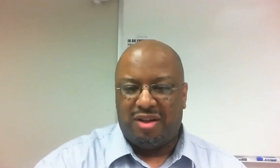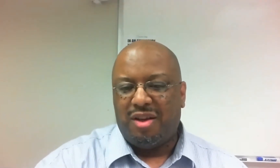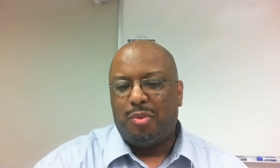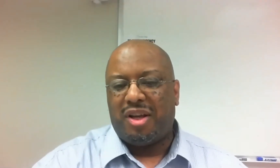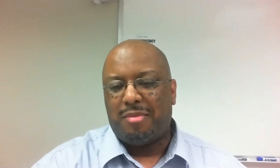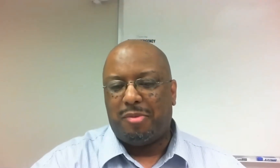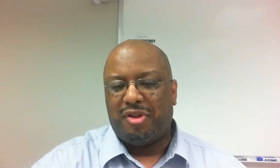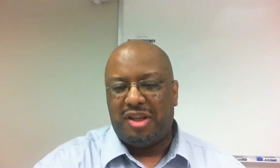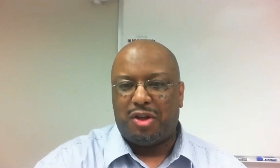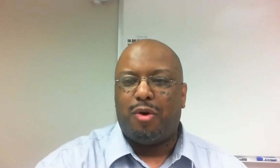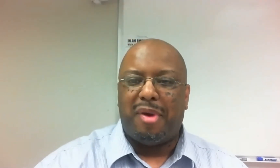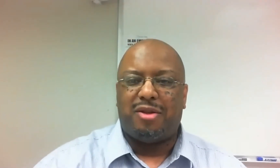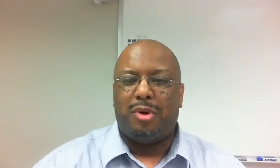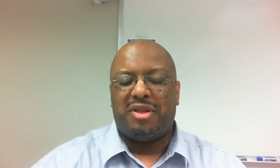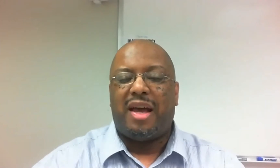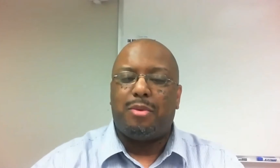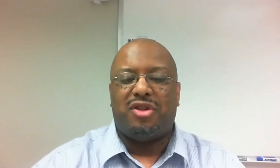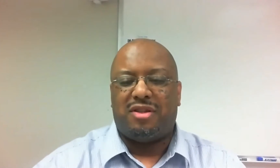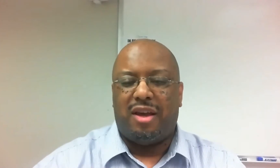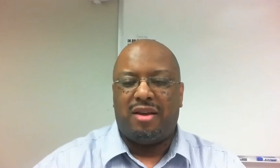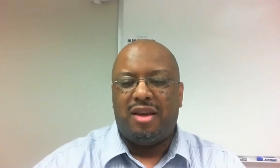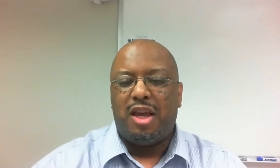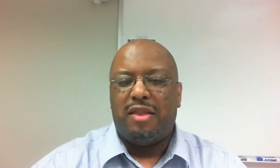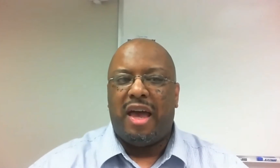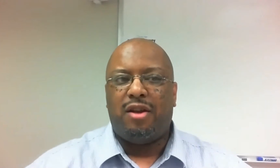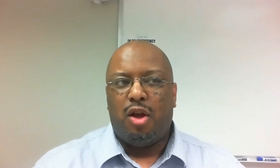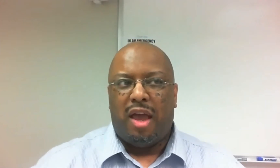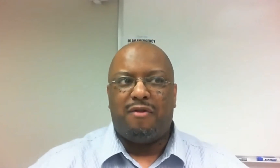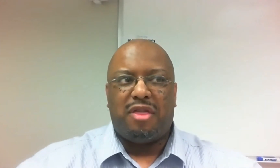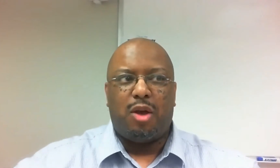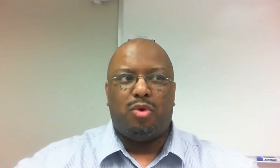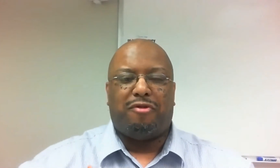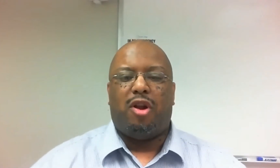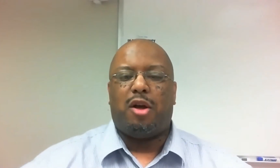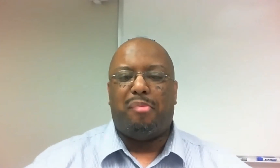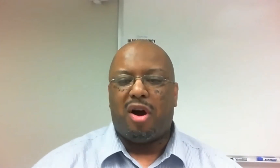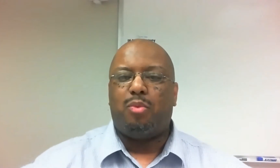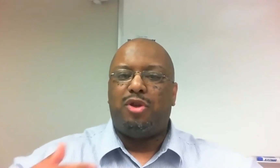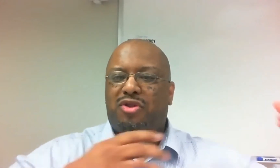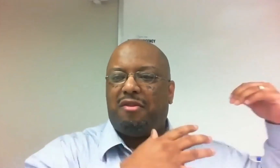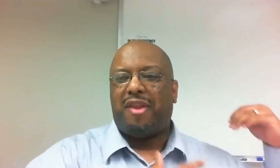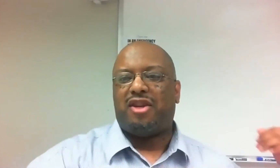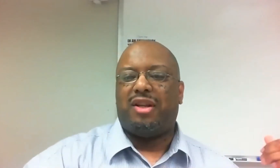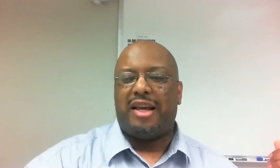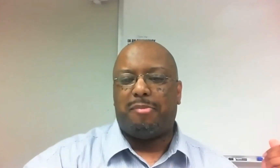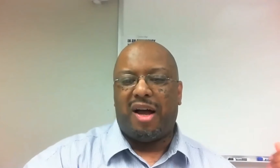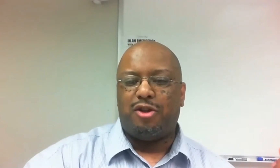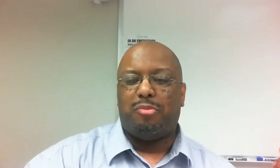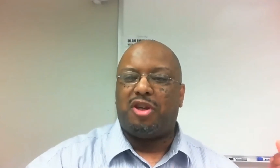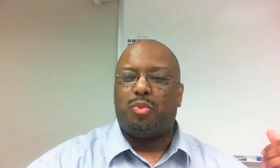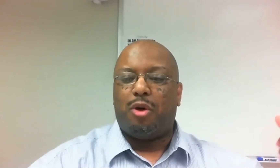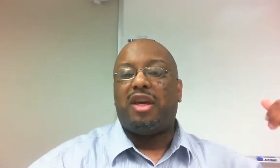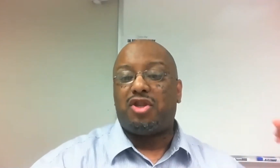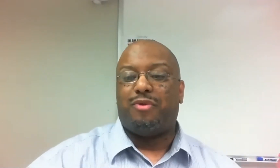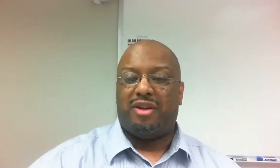community when it comes to policing, going back to what Miss Hattie was just saying, that everything was falling apart when you see the flashing lights behind